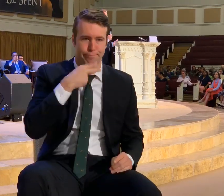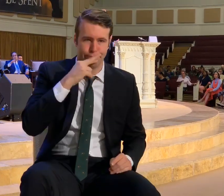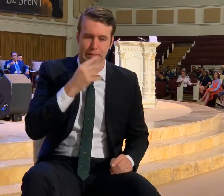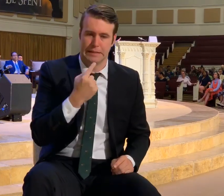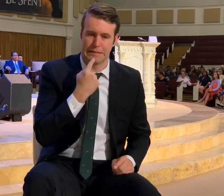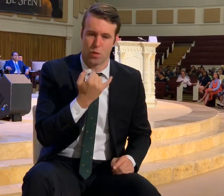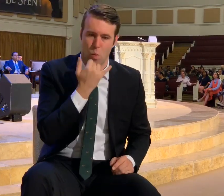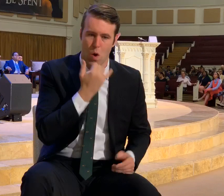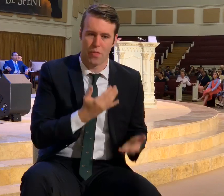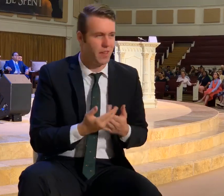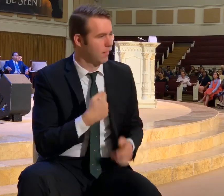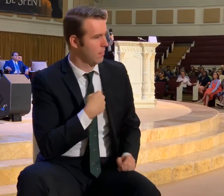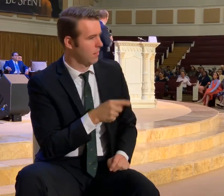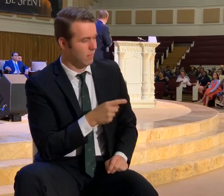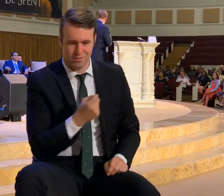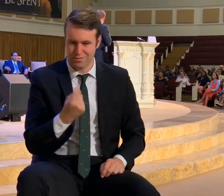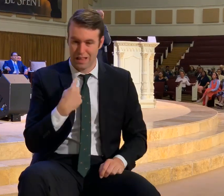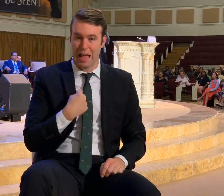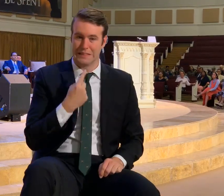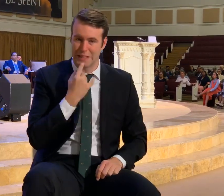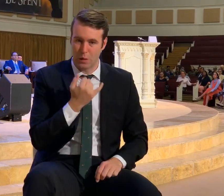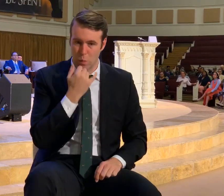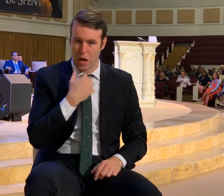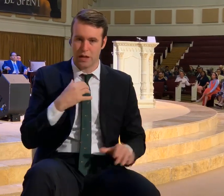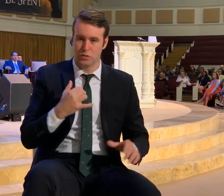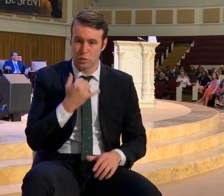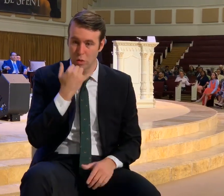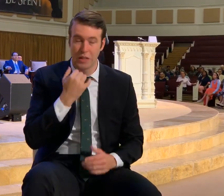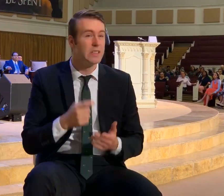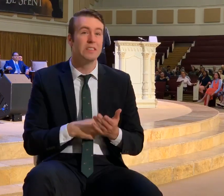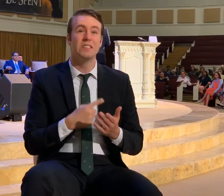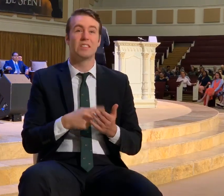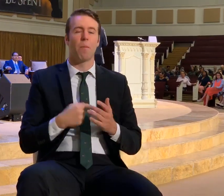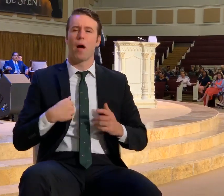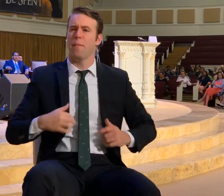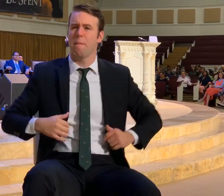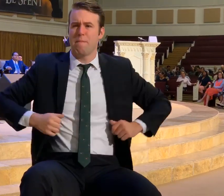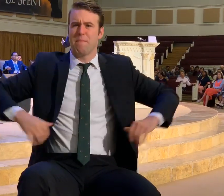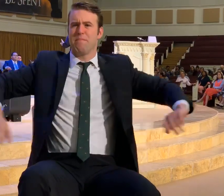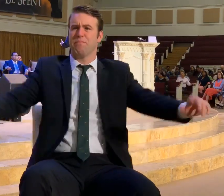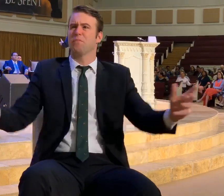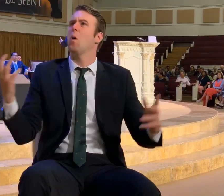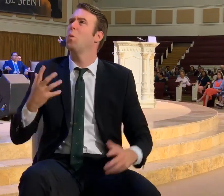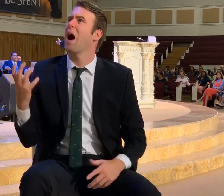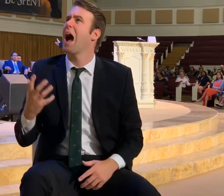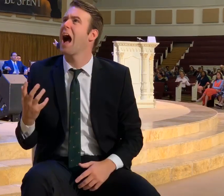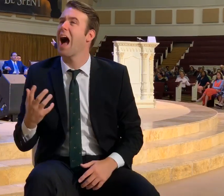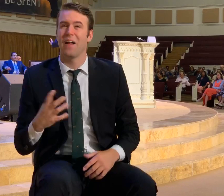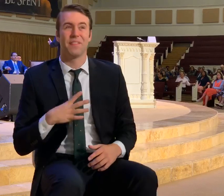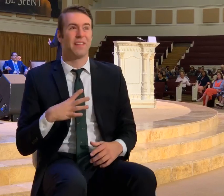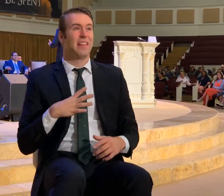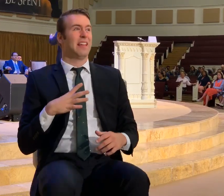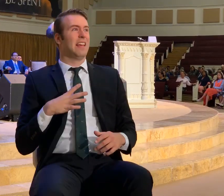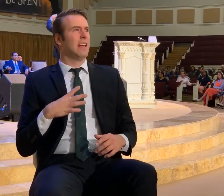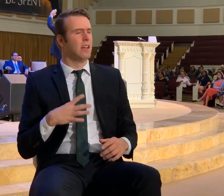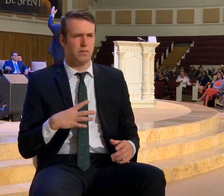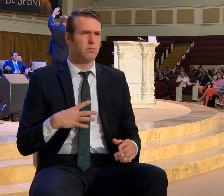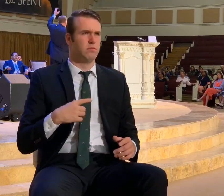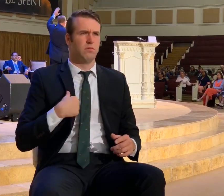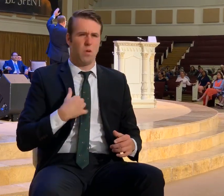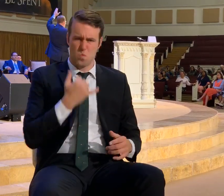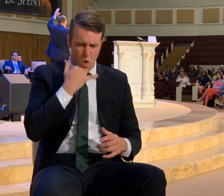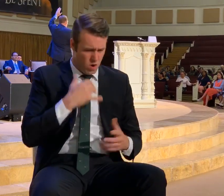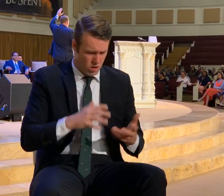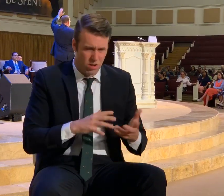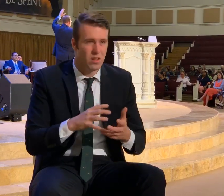and doing the wrong thing. And at times I can get great revelations. The next moment I can get behind me saying, anybody,